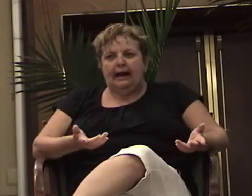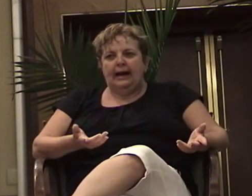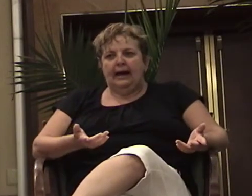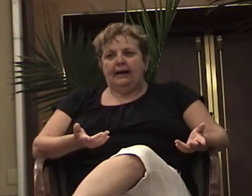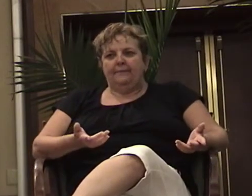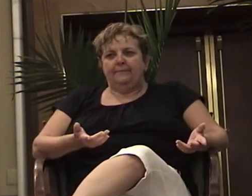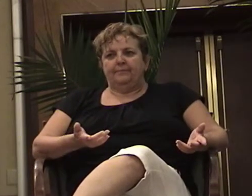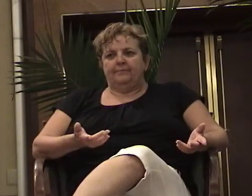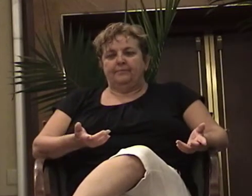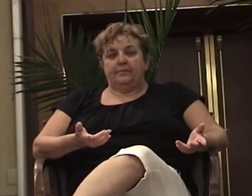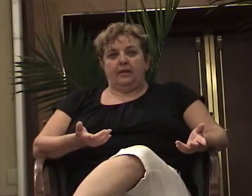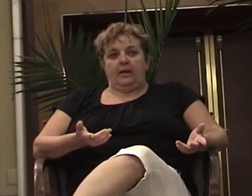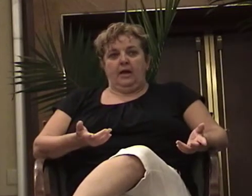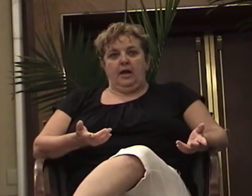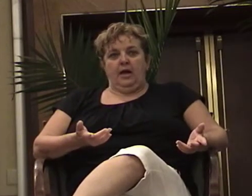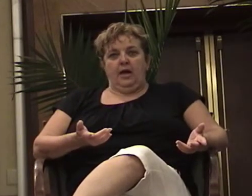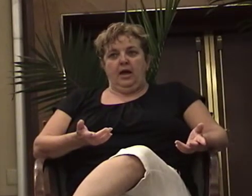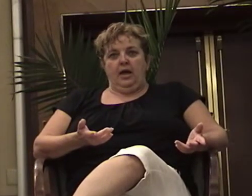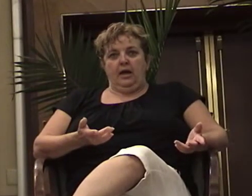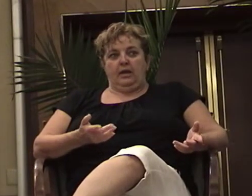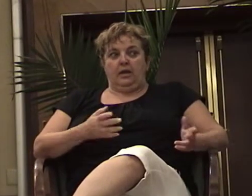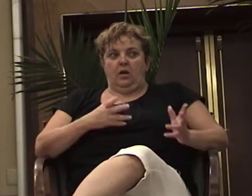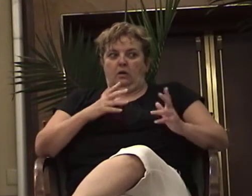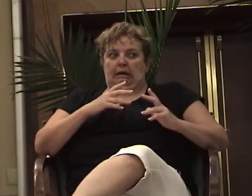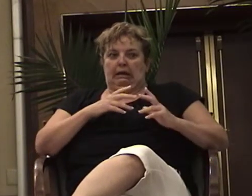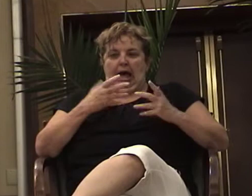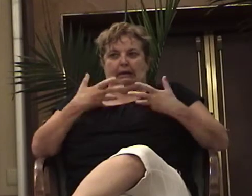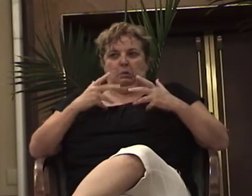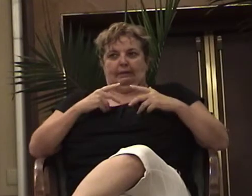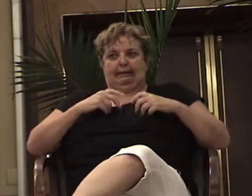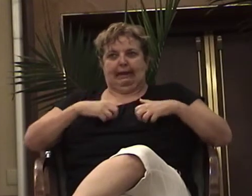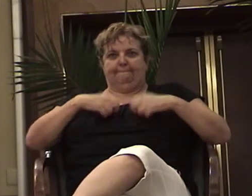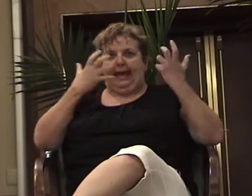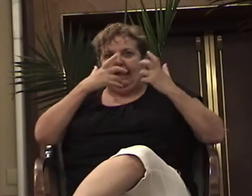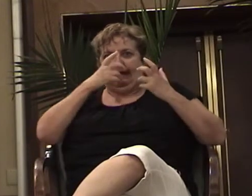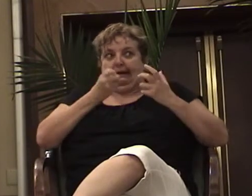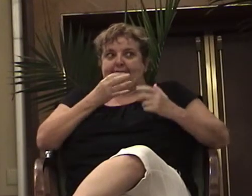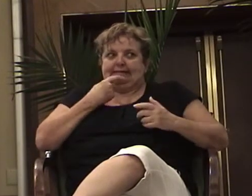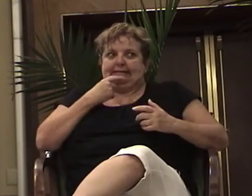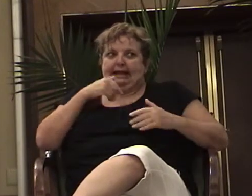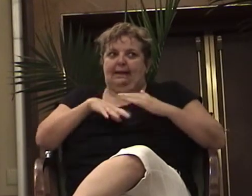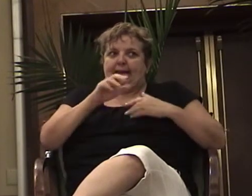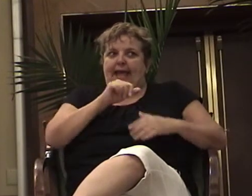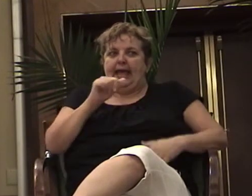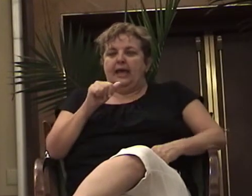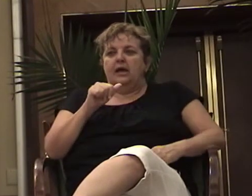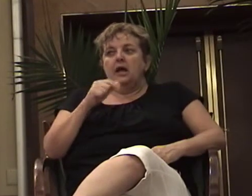I mean, I thought he'd be mad if I said I was an AA. You know what mean? So I was just like, um, visiting my friends.